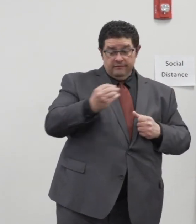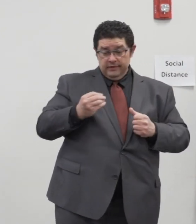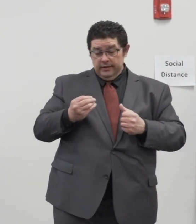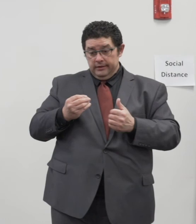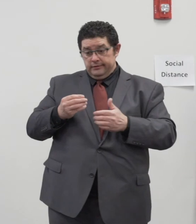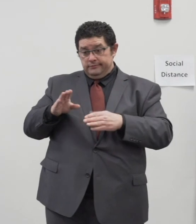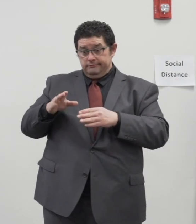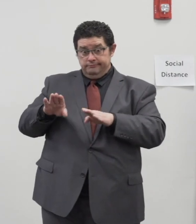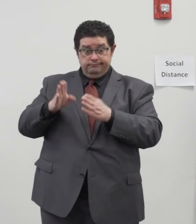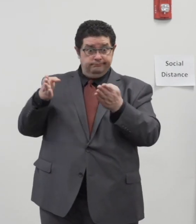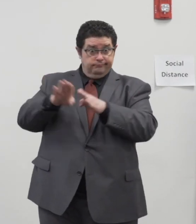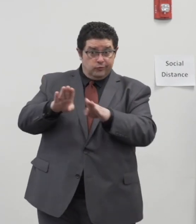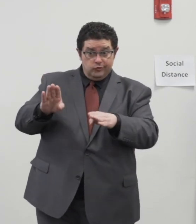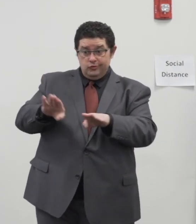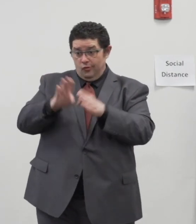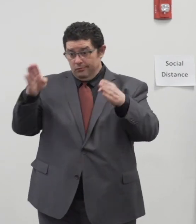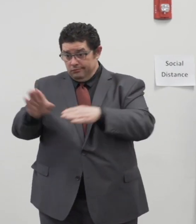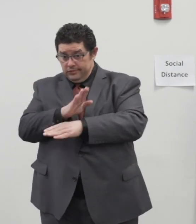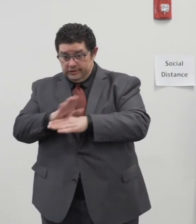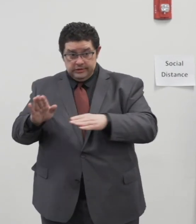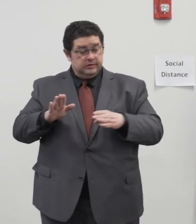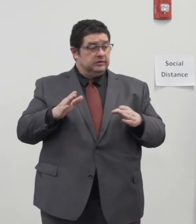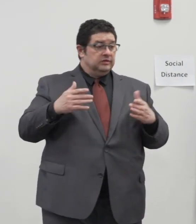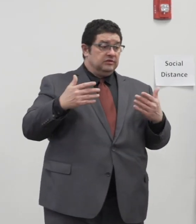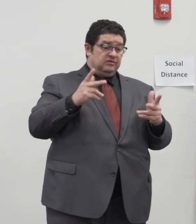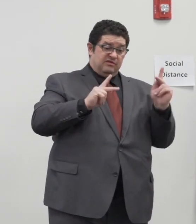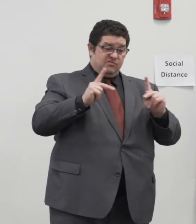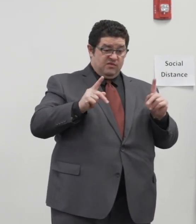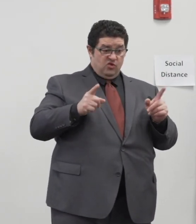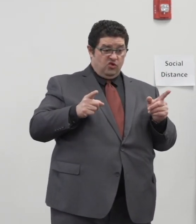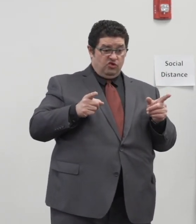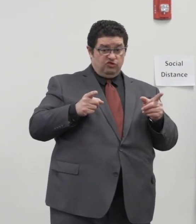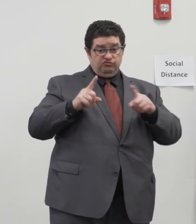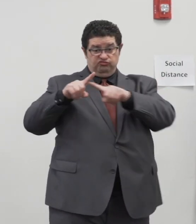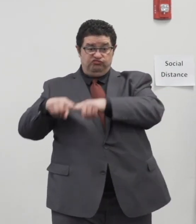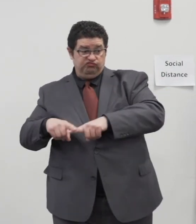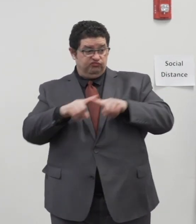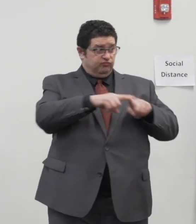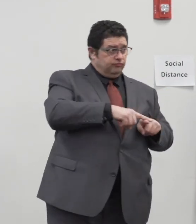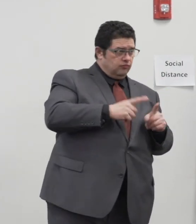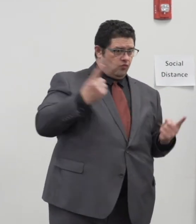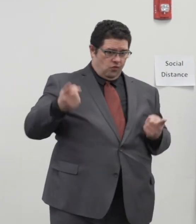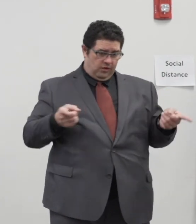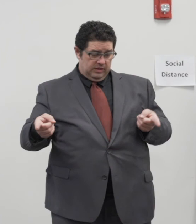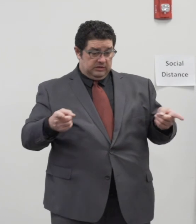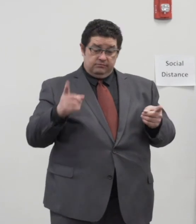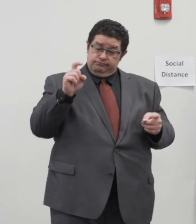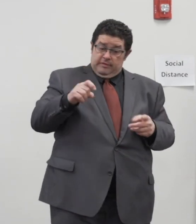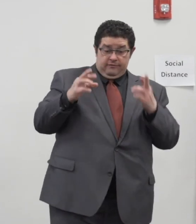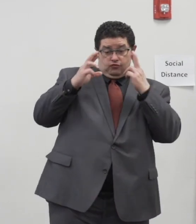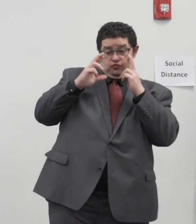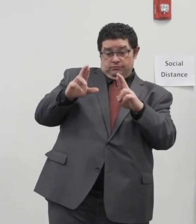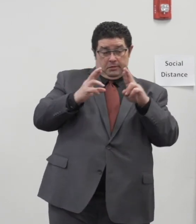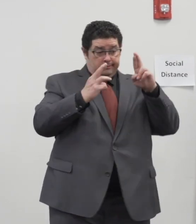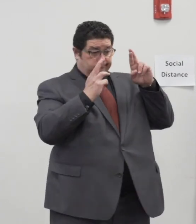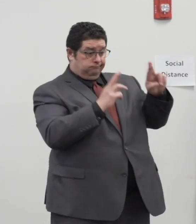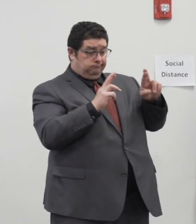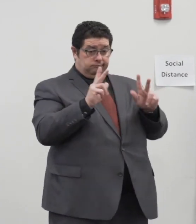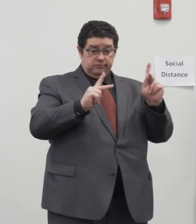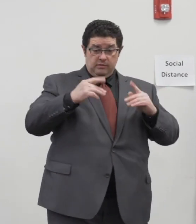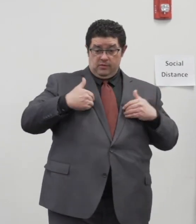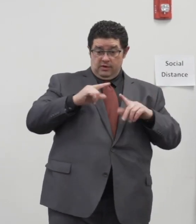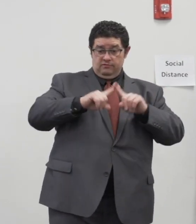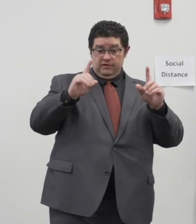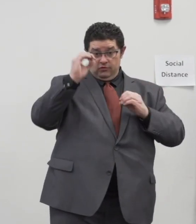We have to try and move through that we have to respect people who have different positions than we do